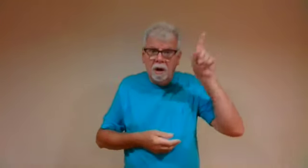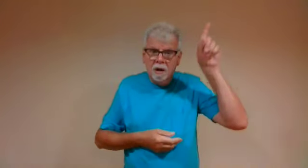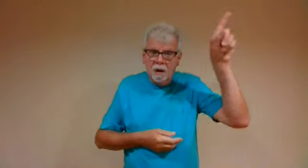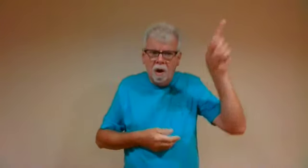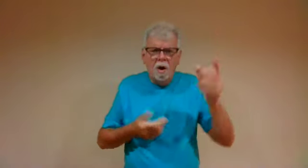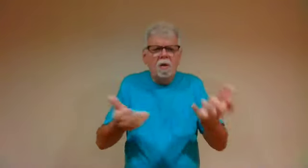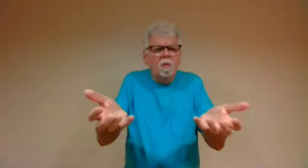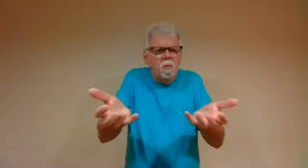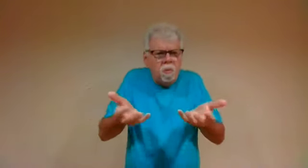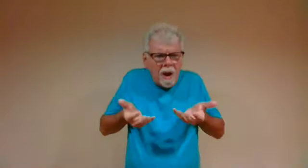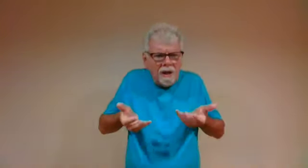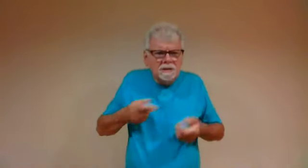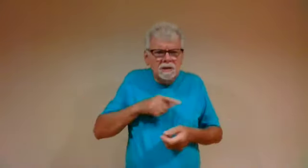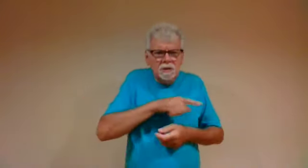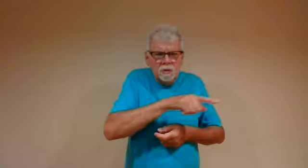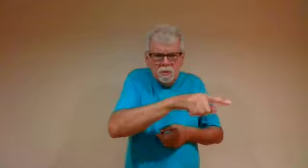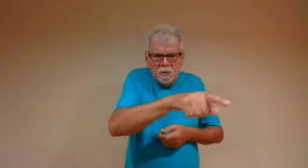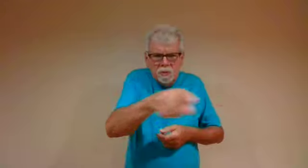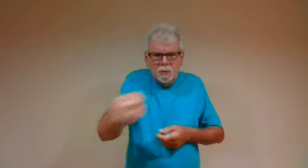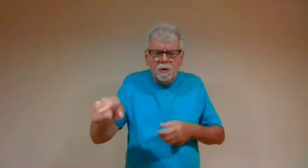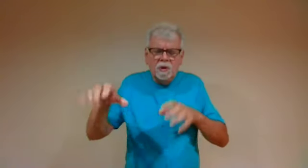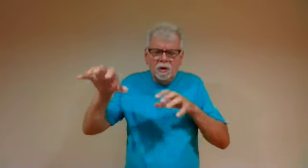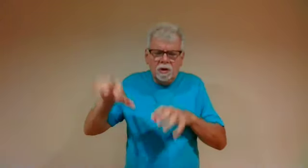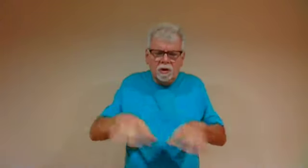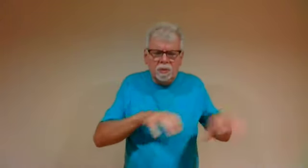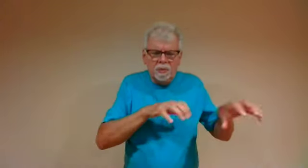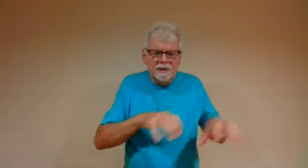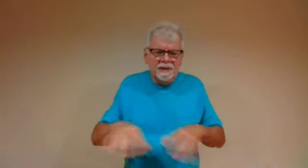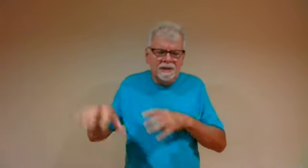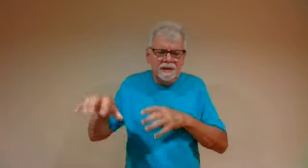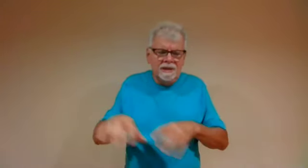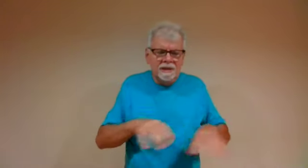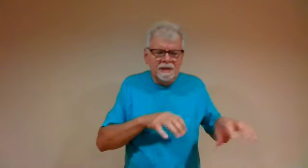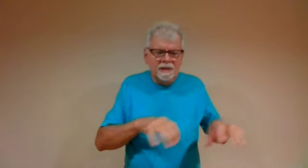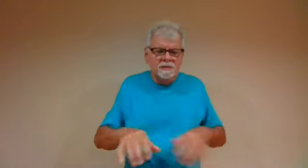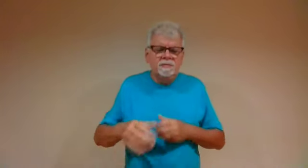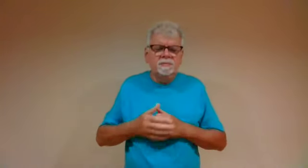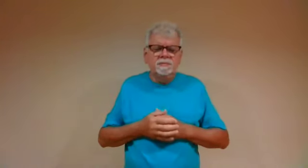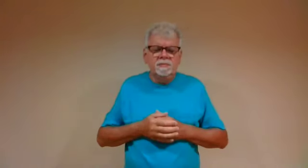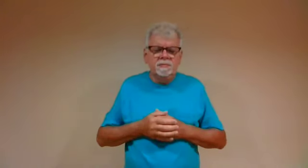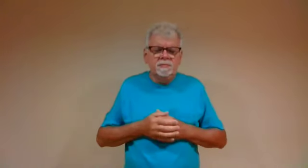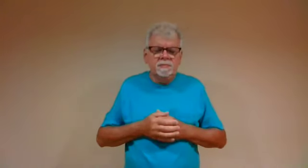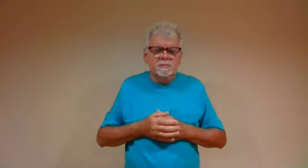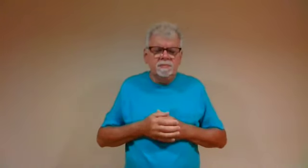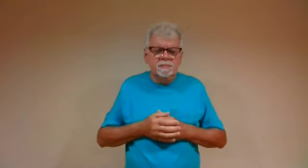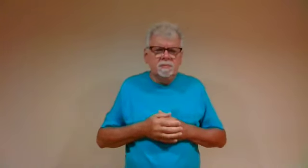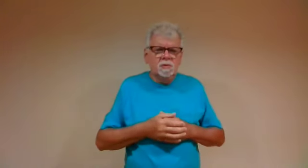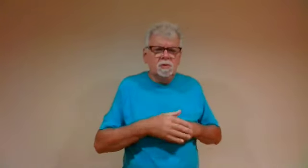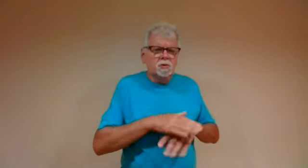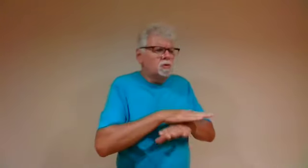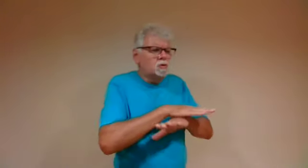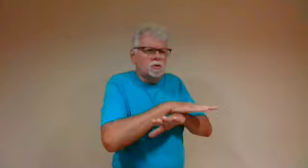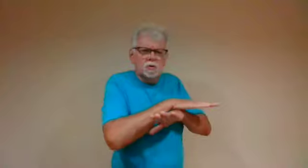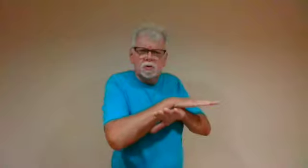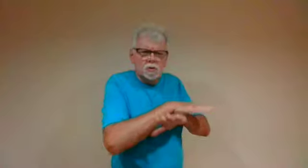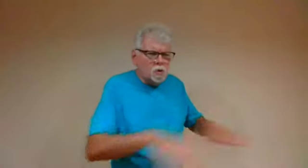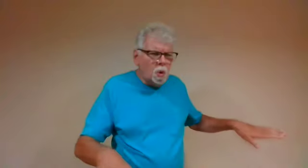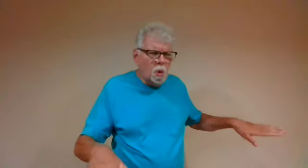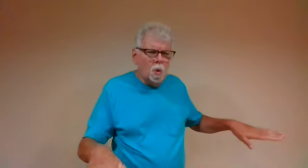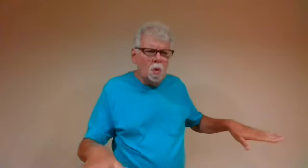Therefore, do not continue in ignorance, but try to understand what is